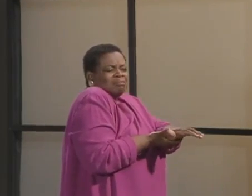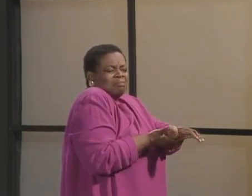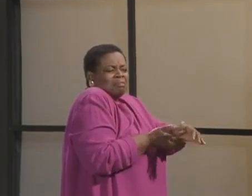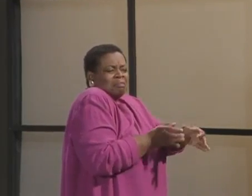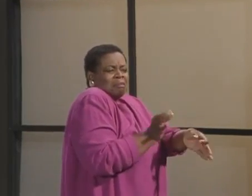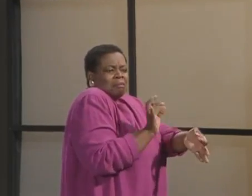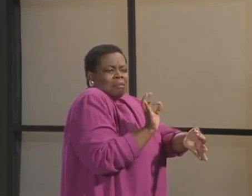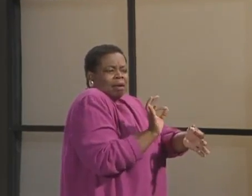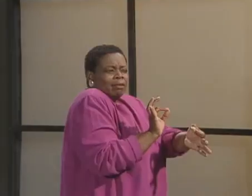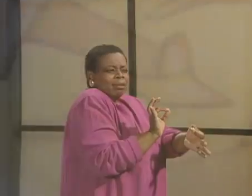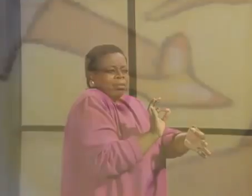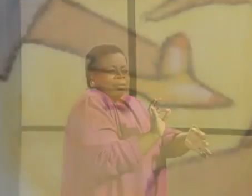fit.